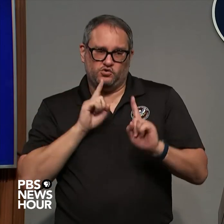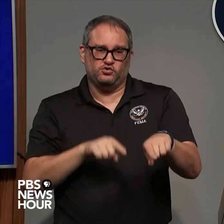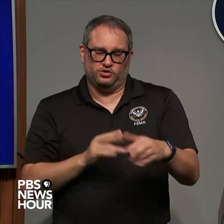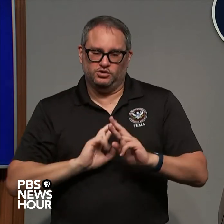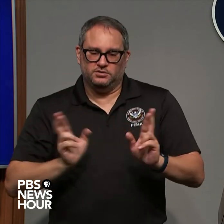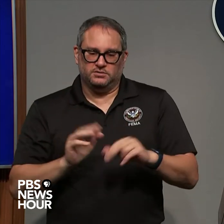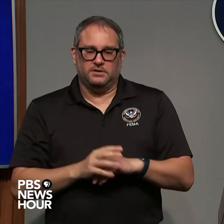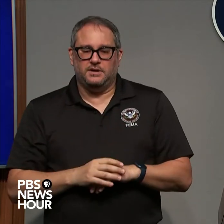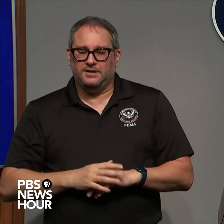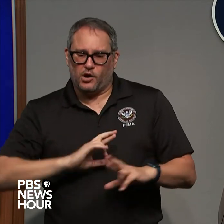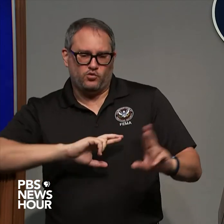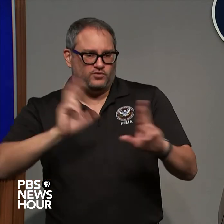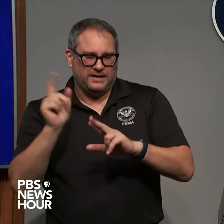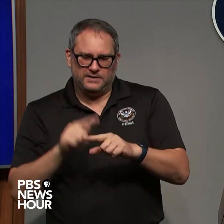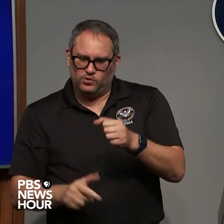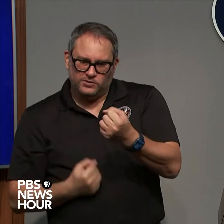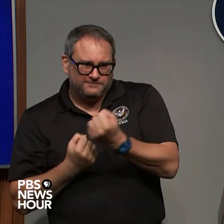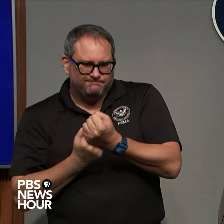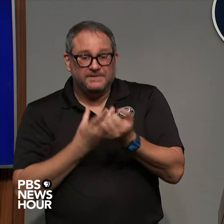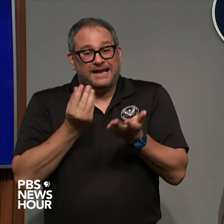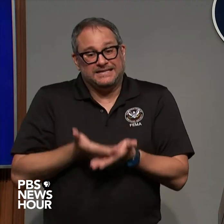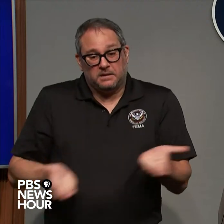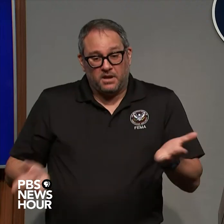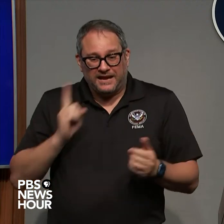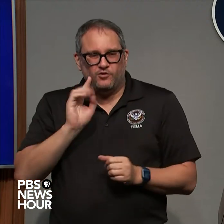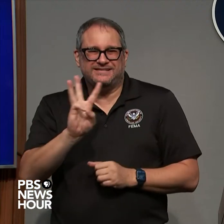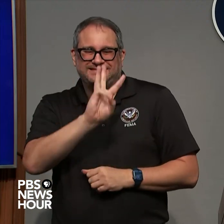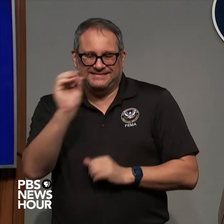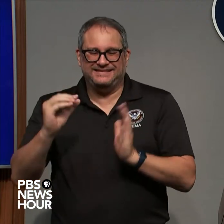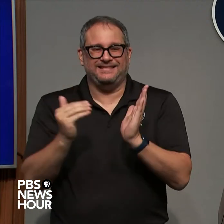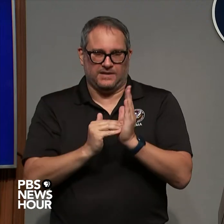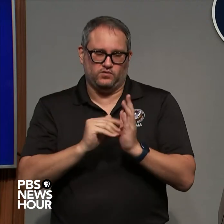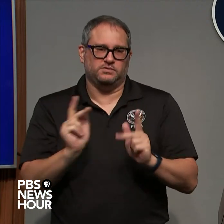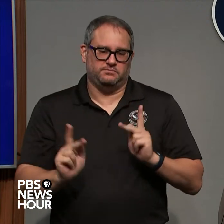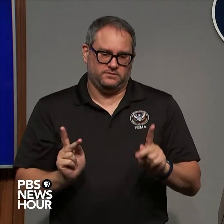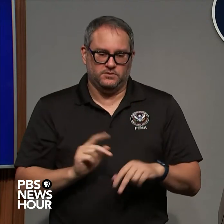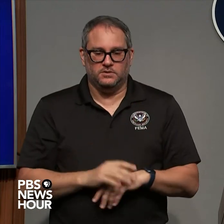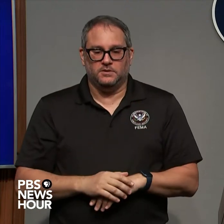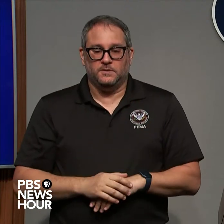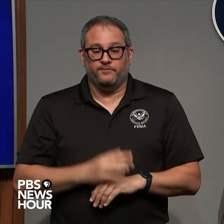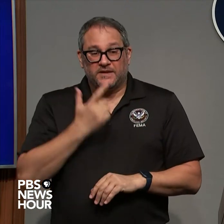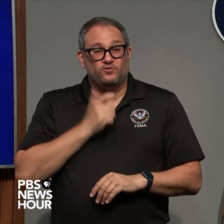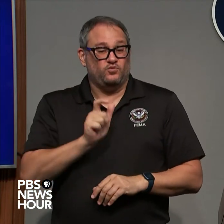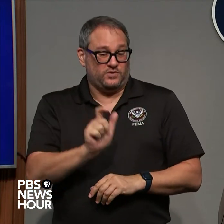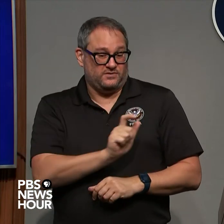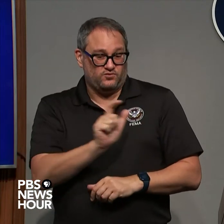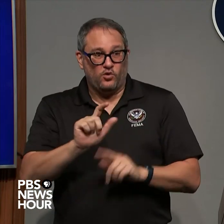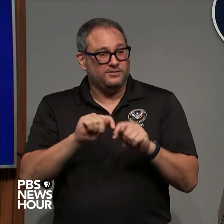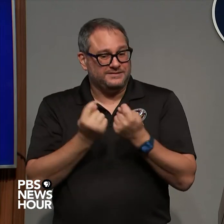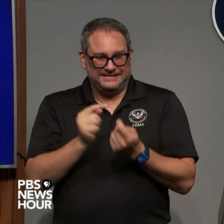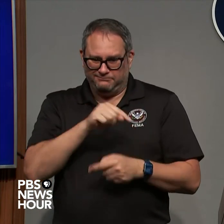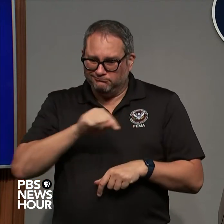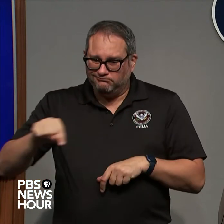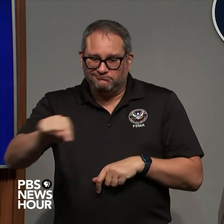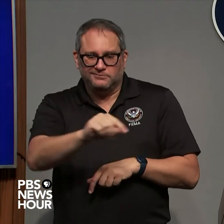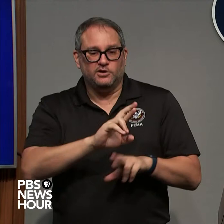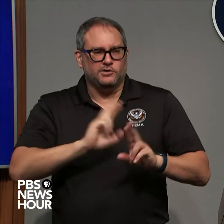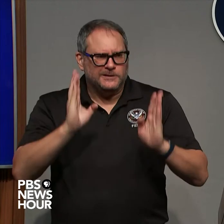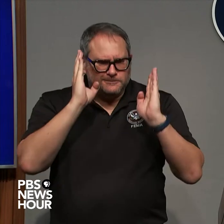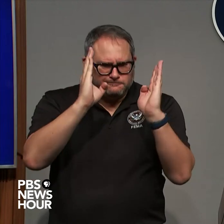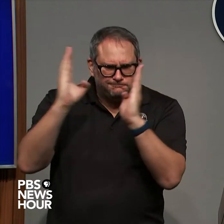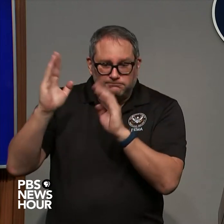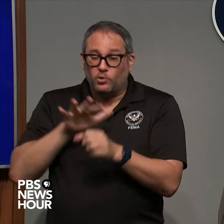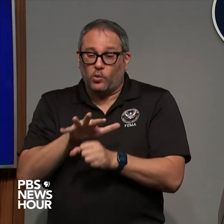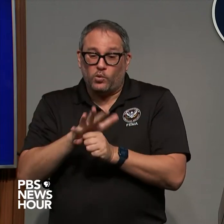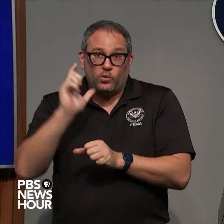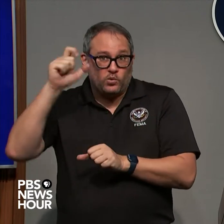,000 people those Red Cross teams have been responding to the request from local government to equip